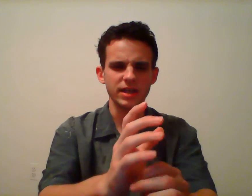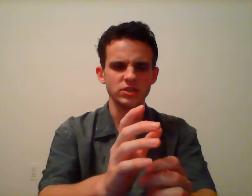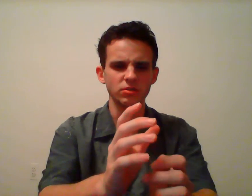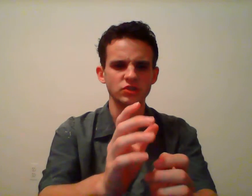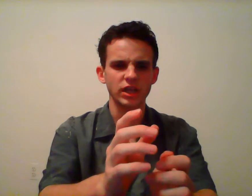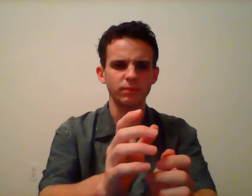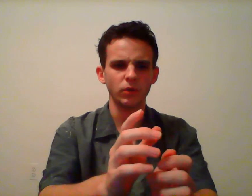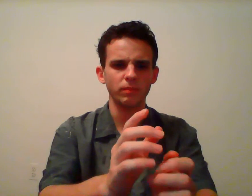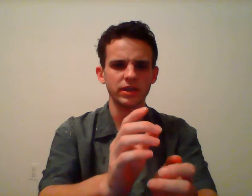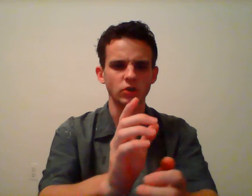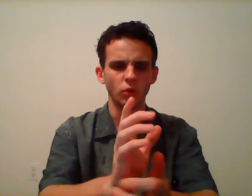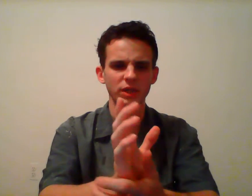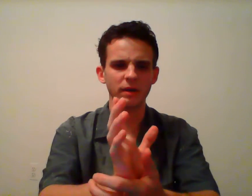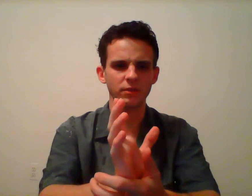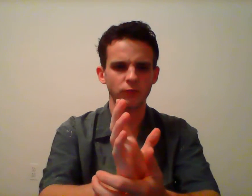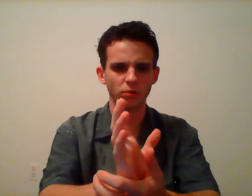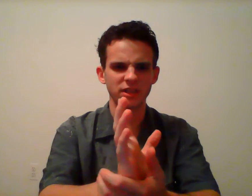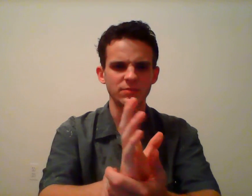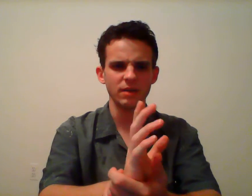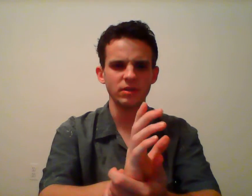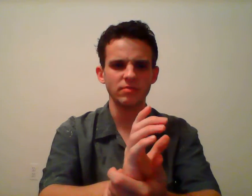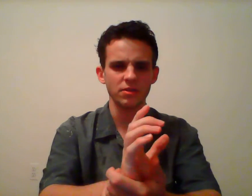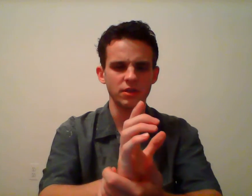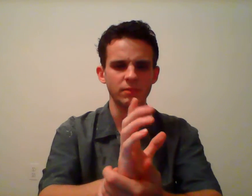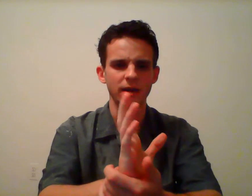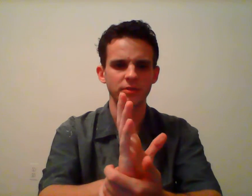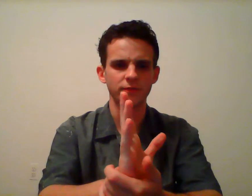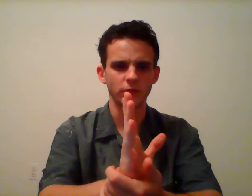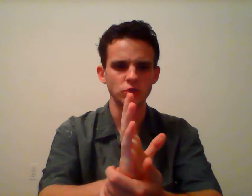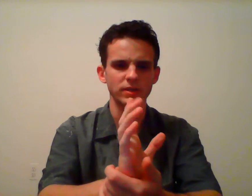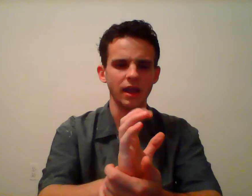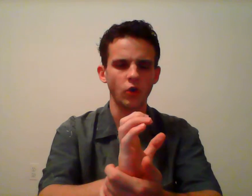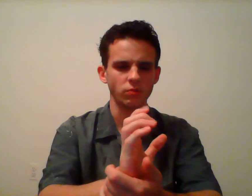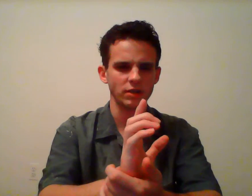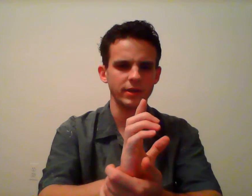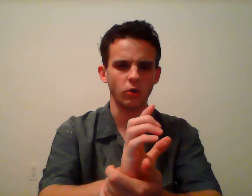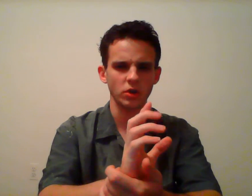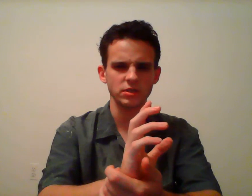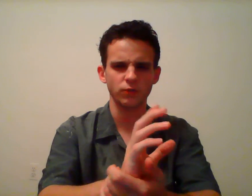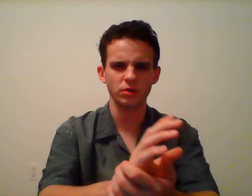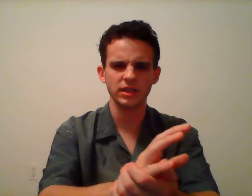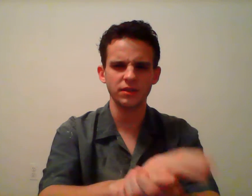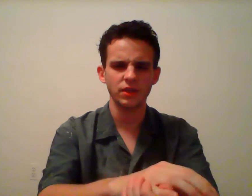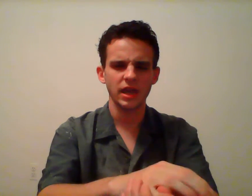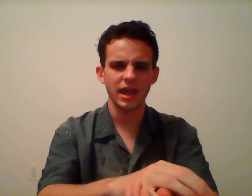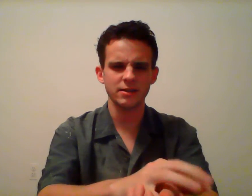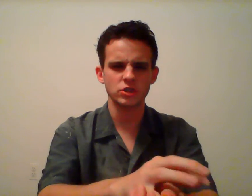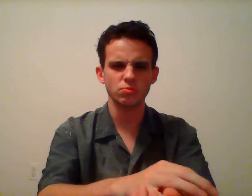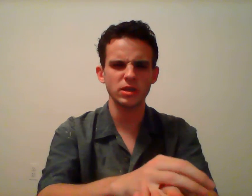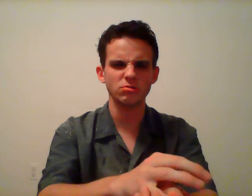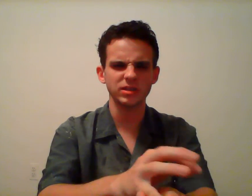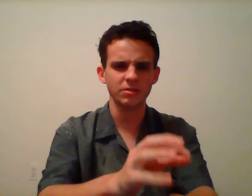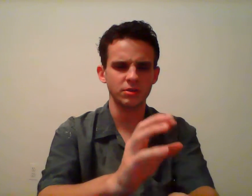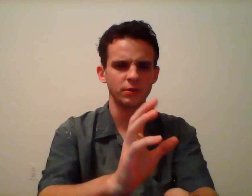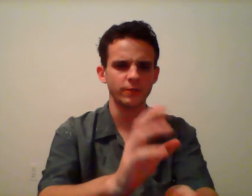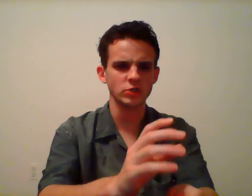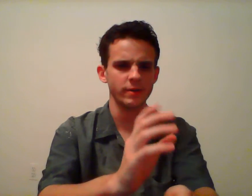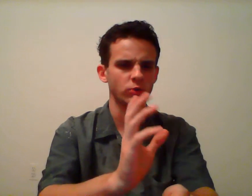the best-known example, but it's only about the Fourteenth Amendment rather than about the first being incorporated because of the Fourteenth. And it's three years later than the First Amendment